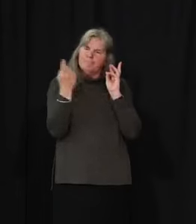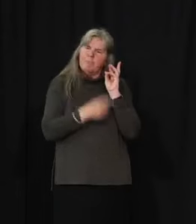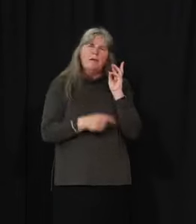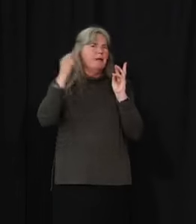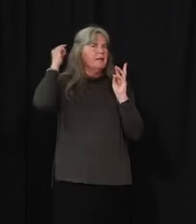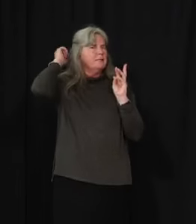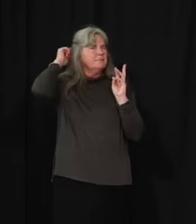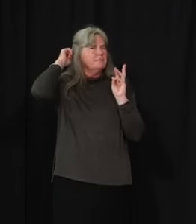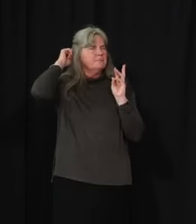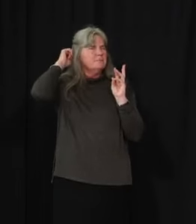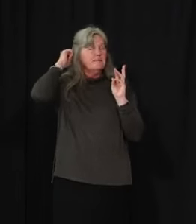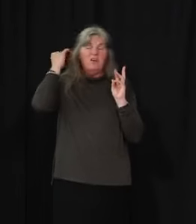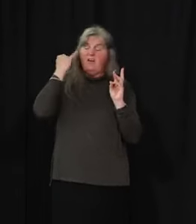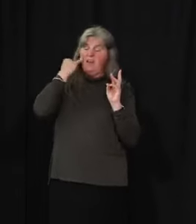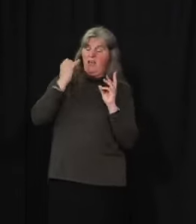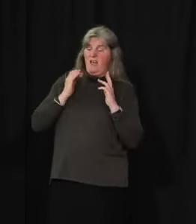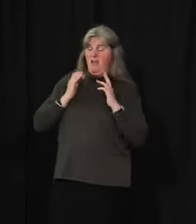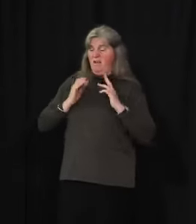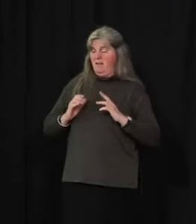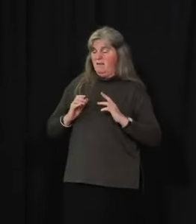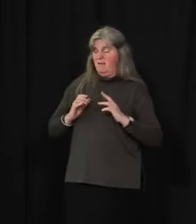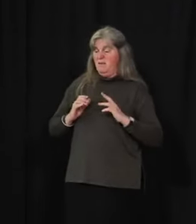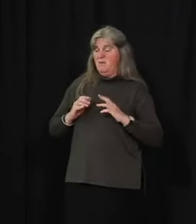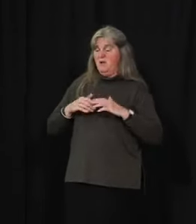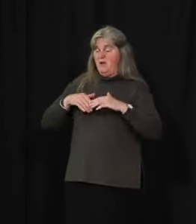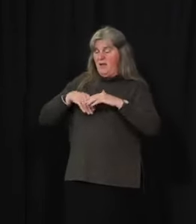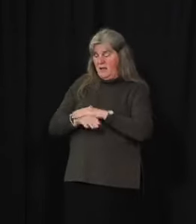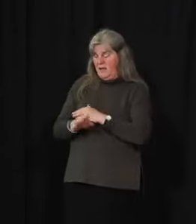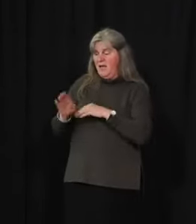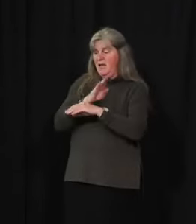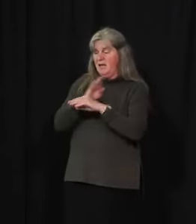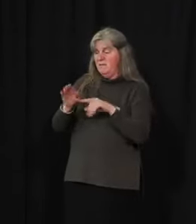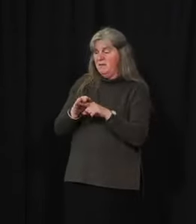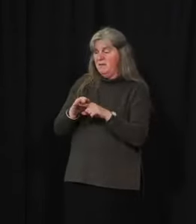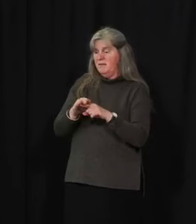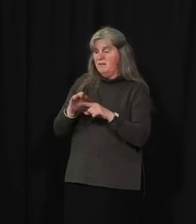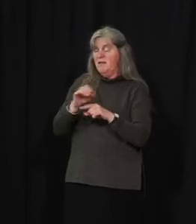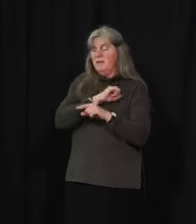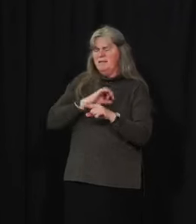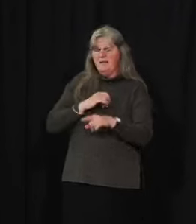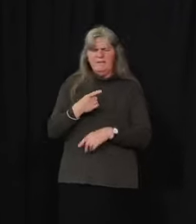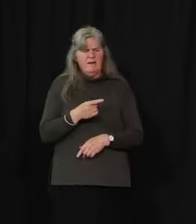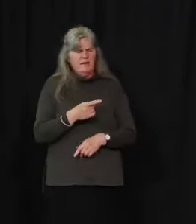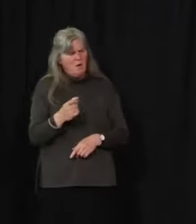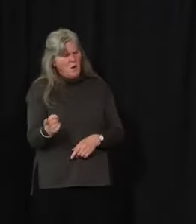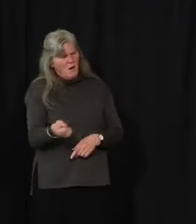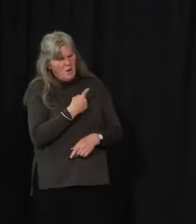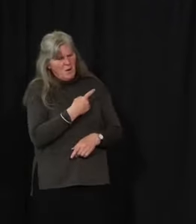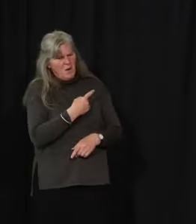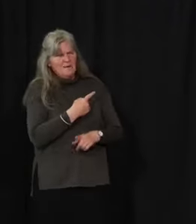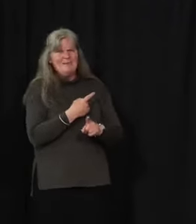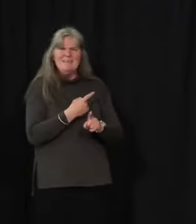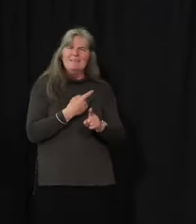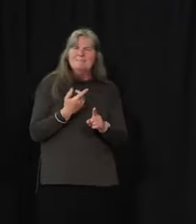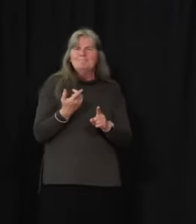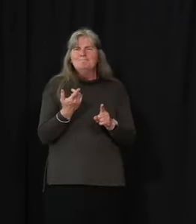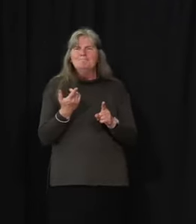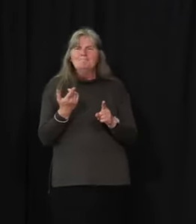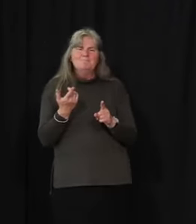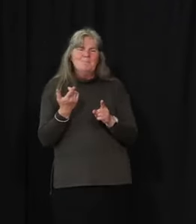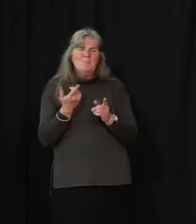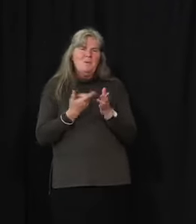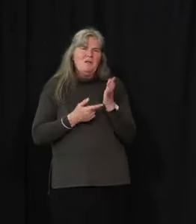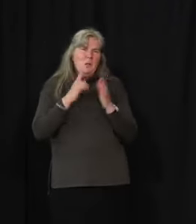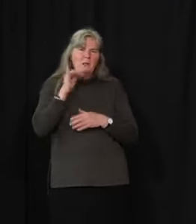terms of should non-compliant customers be asked to leave, for me, it really depends on what is the level of uncooperation that is occurring.